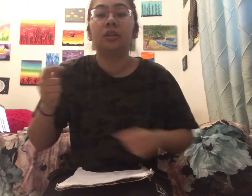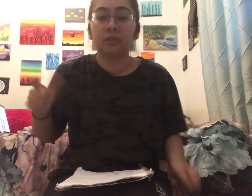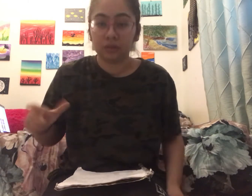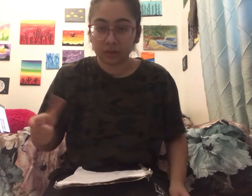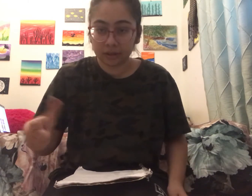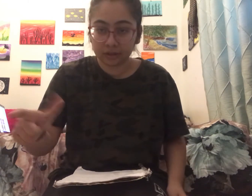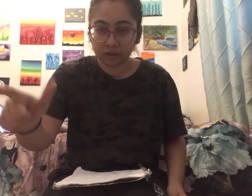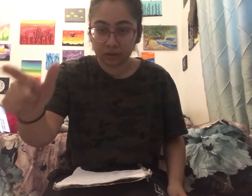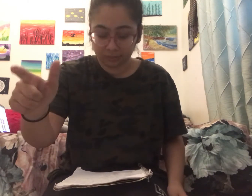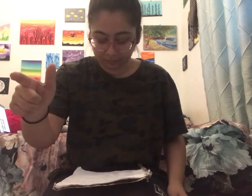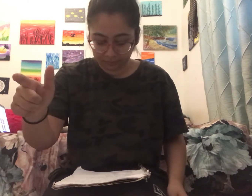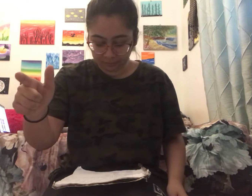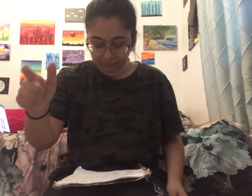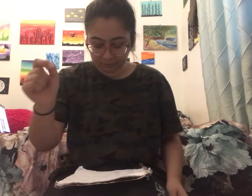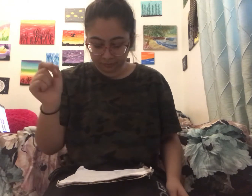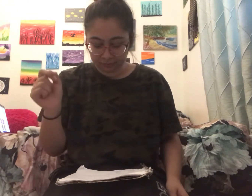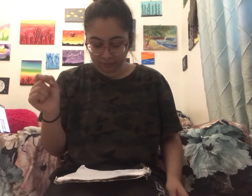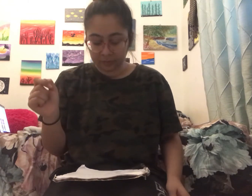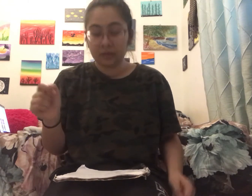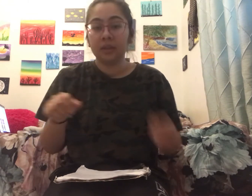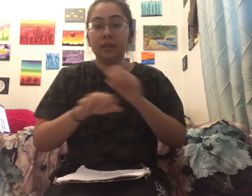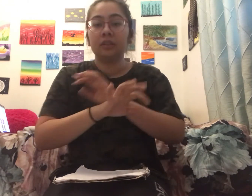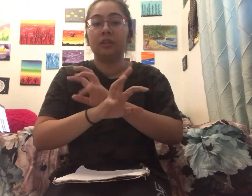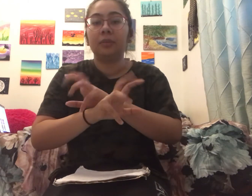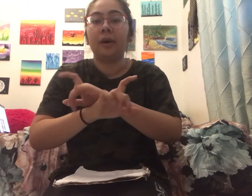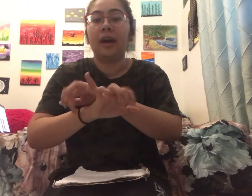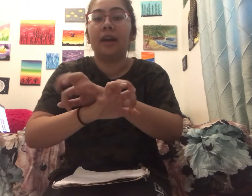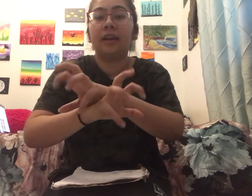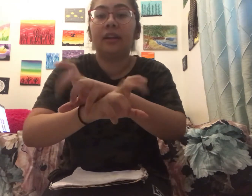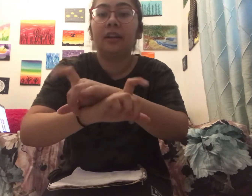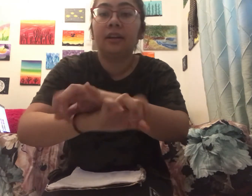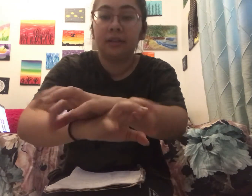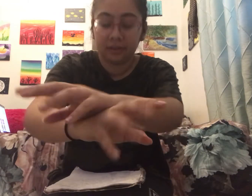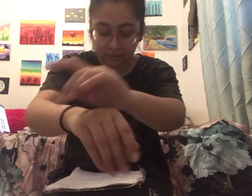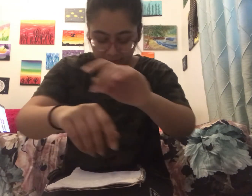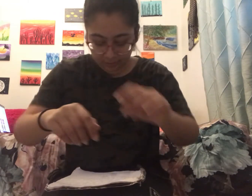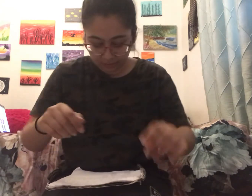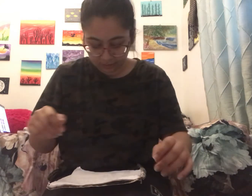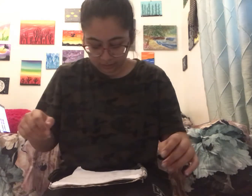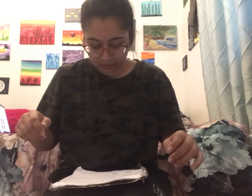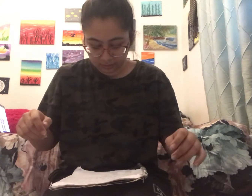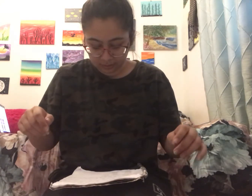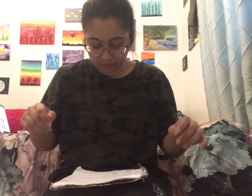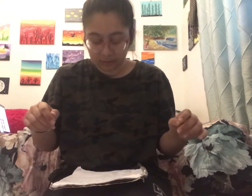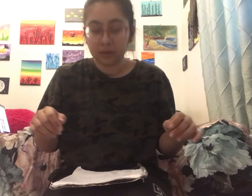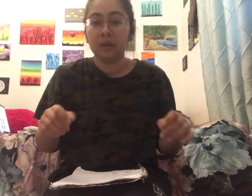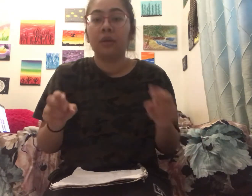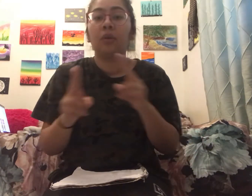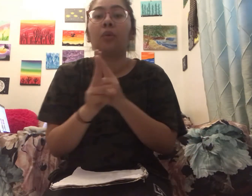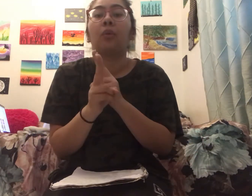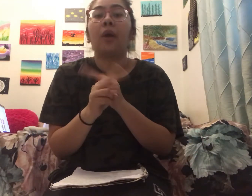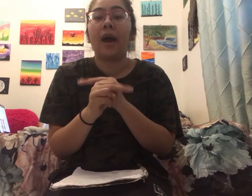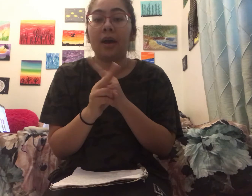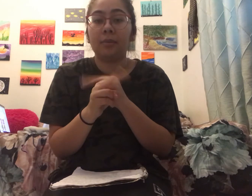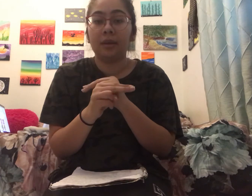or lizard spider rabbit